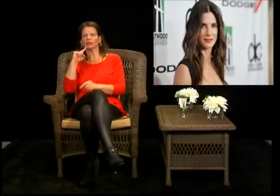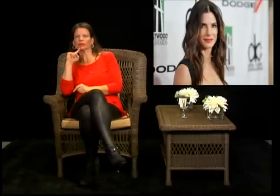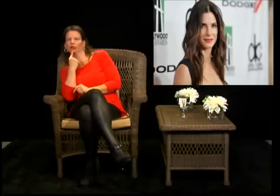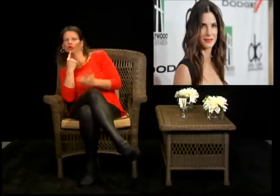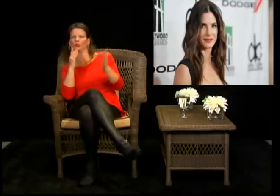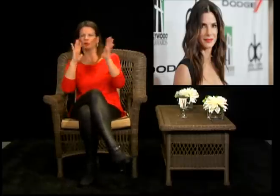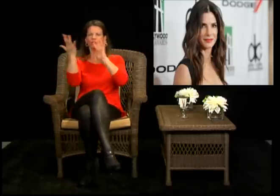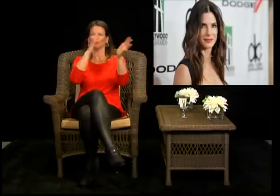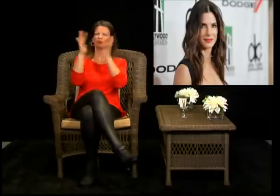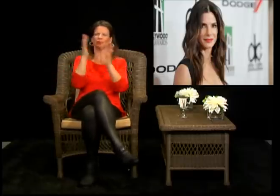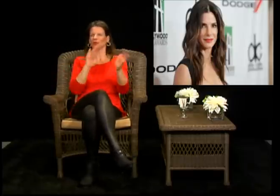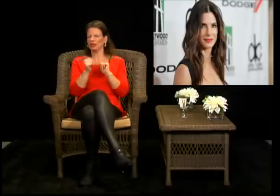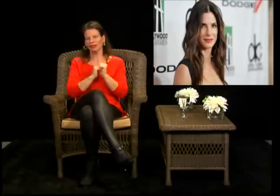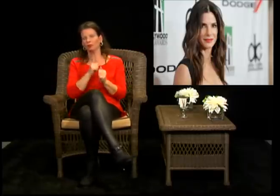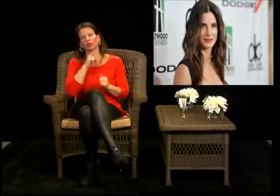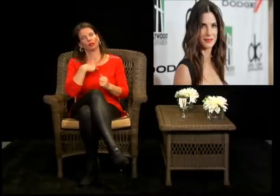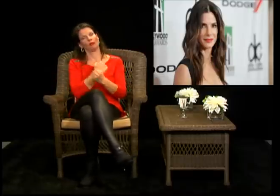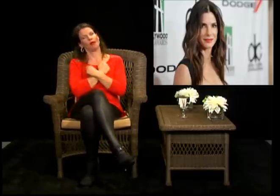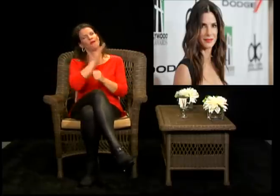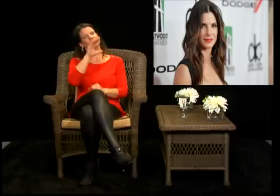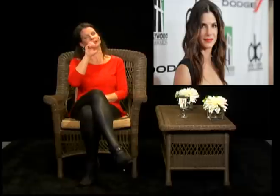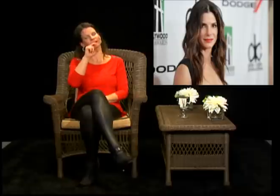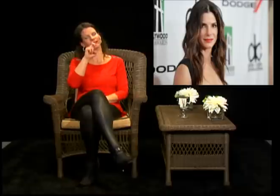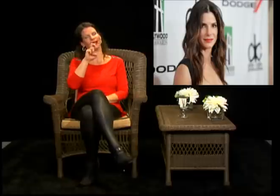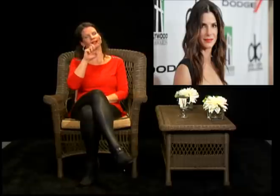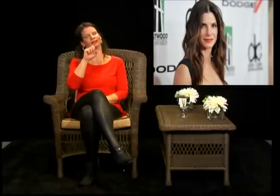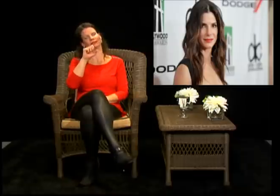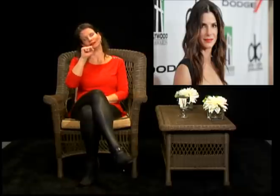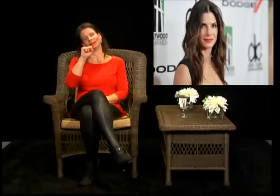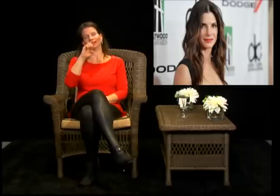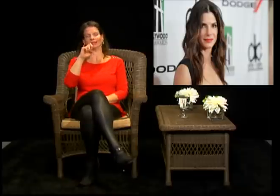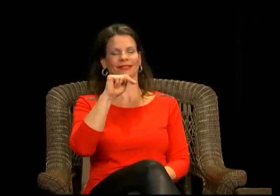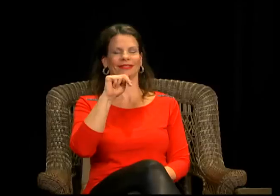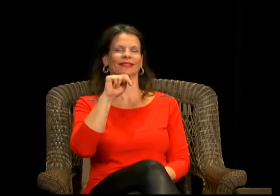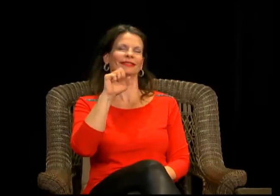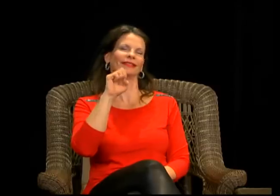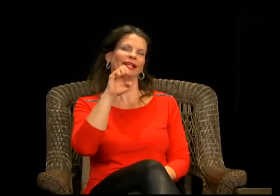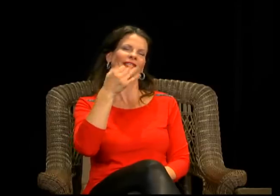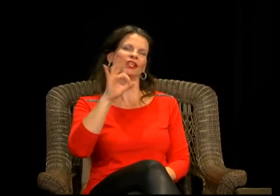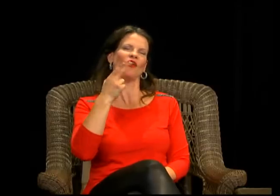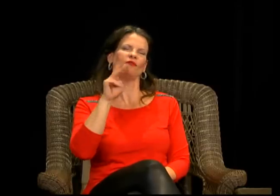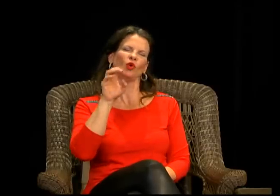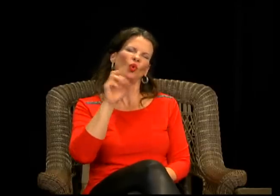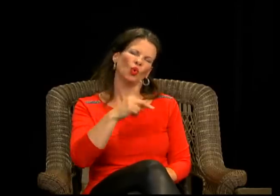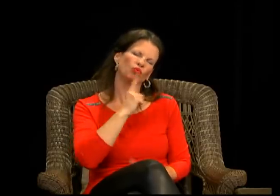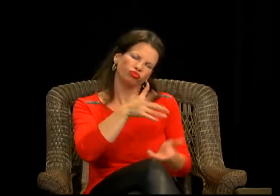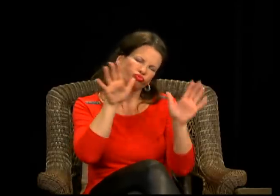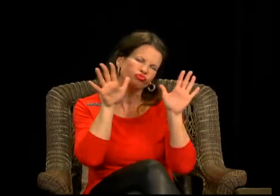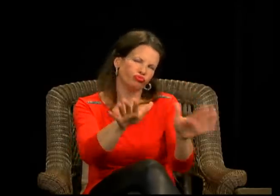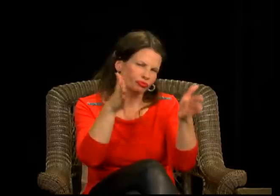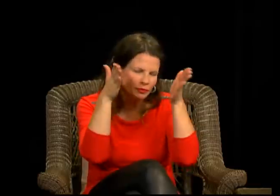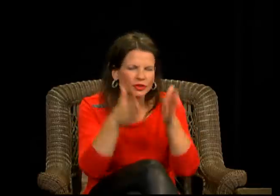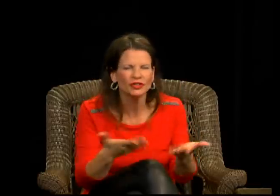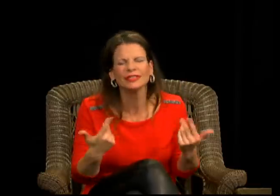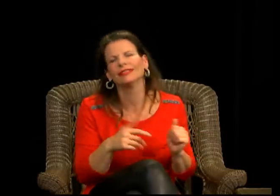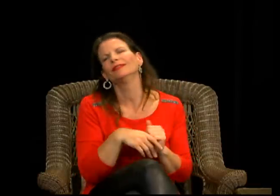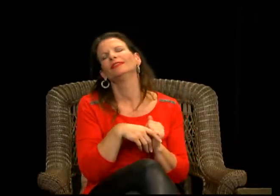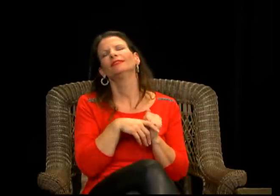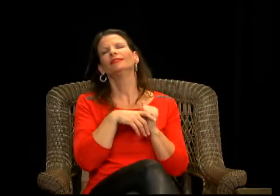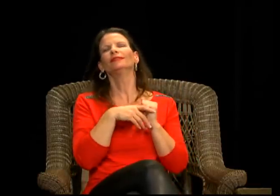all types of different roles from more funny to more serious. So I absolutely adore her and I love